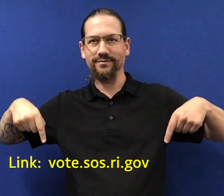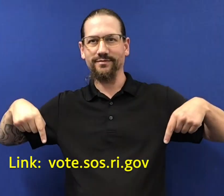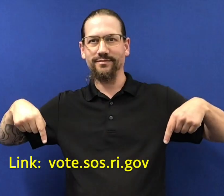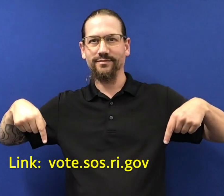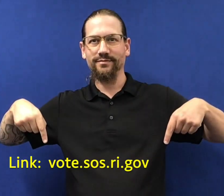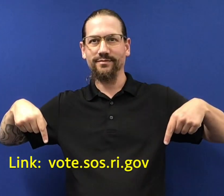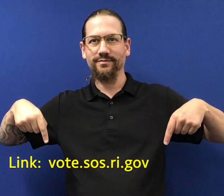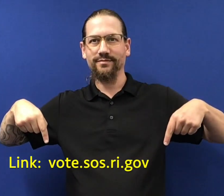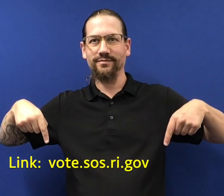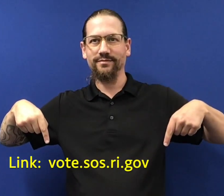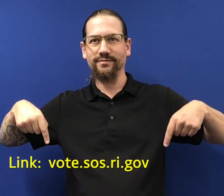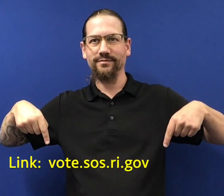provide that information as follows.